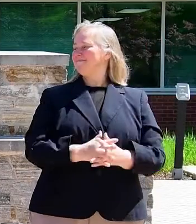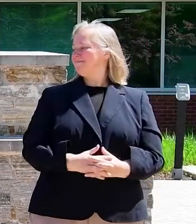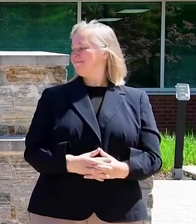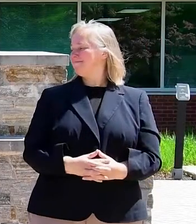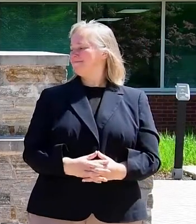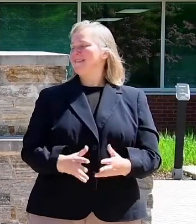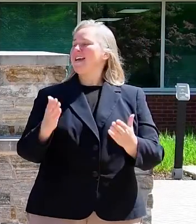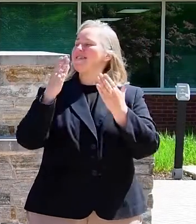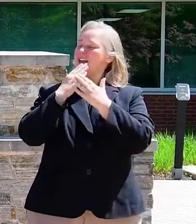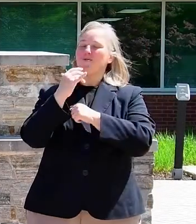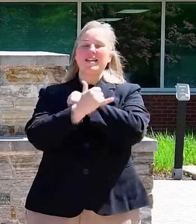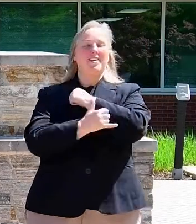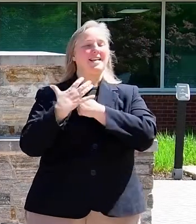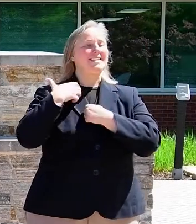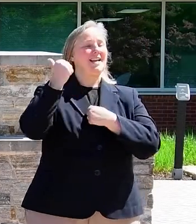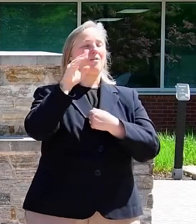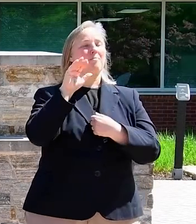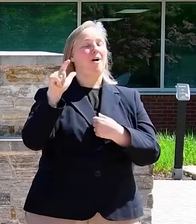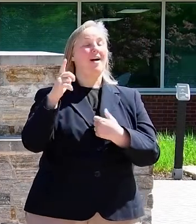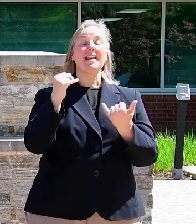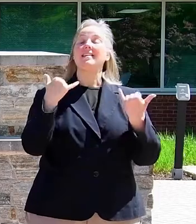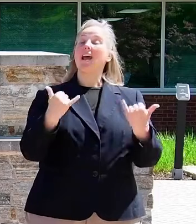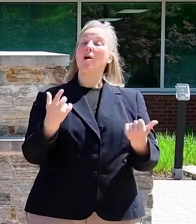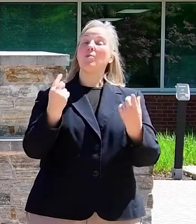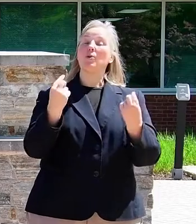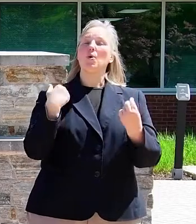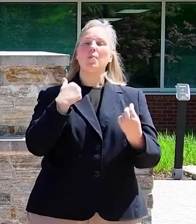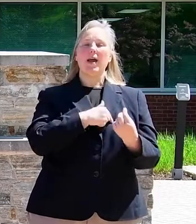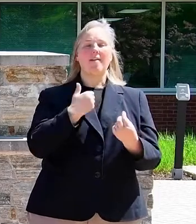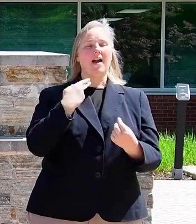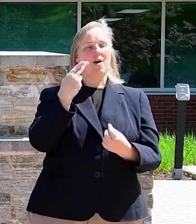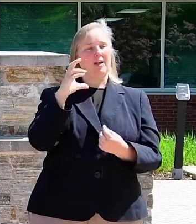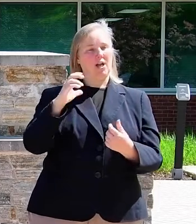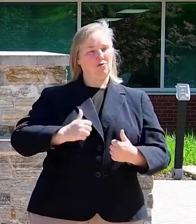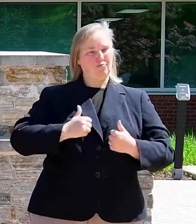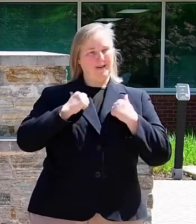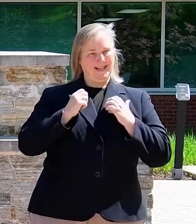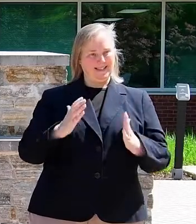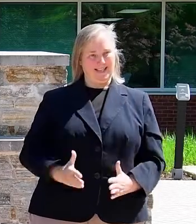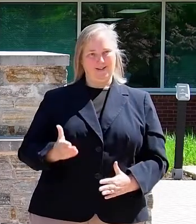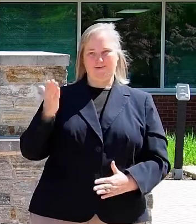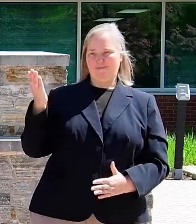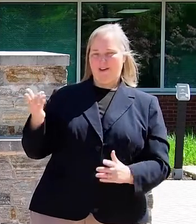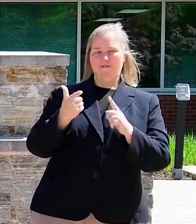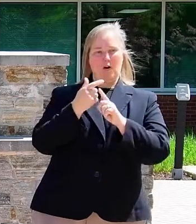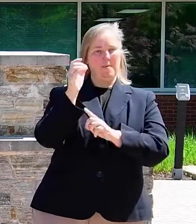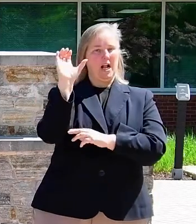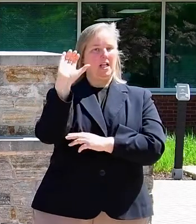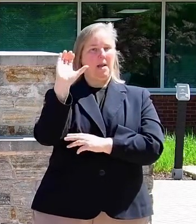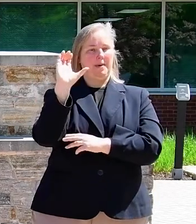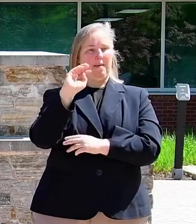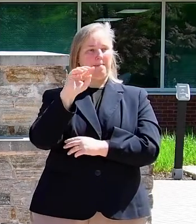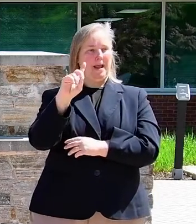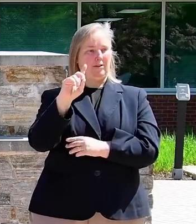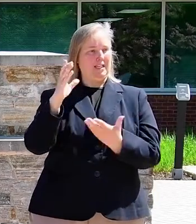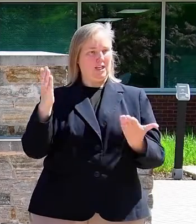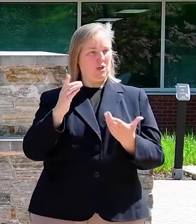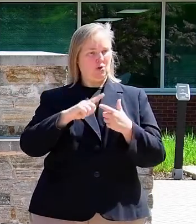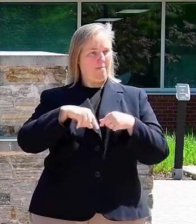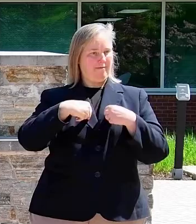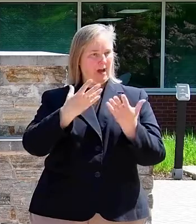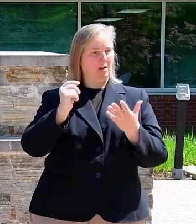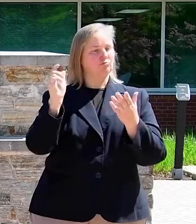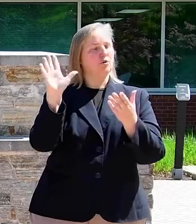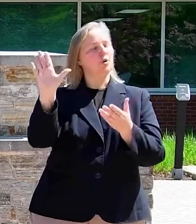Thank you, County Executive Ball. And now we have a Howard County resident from Columbia, Maryland, here to provide